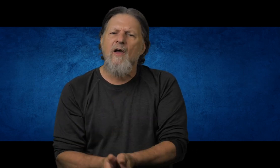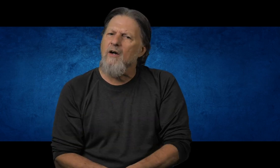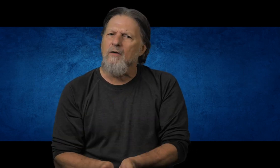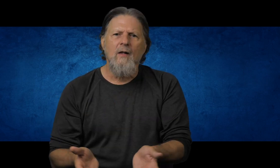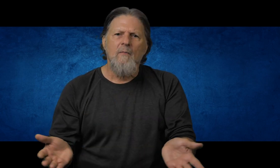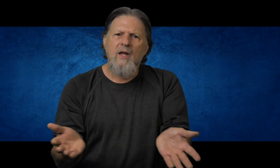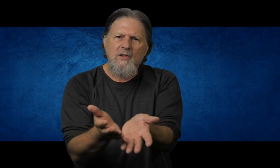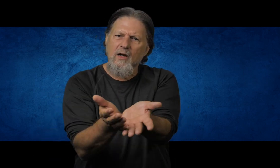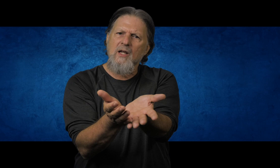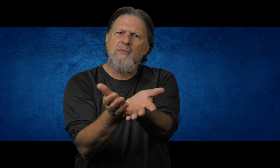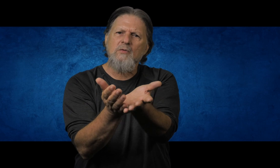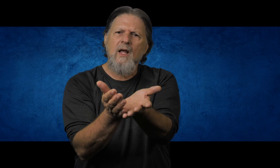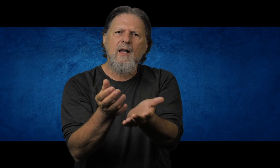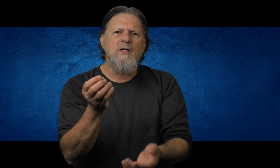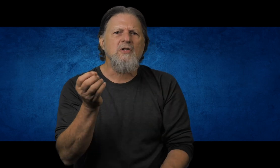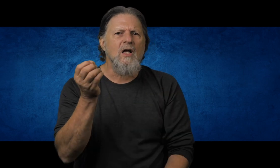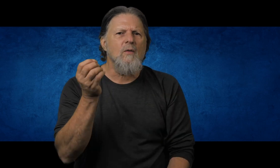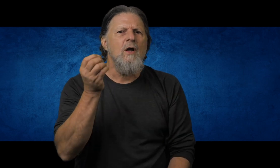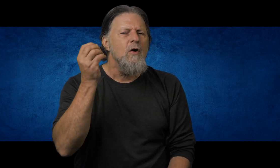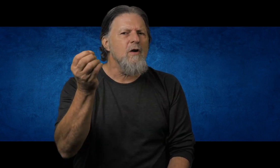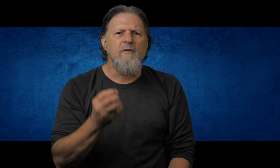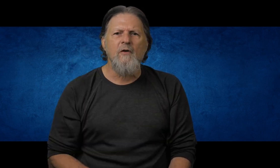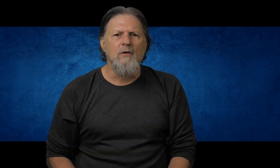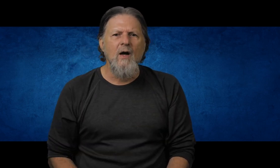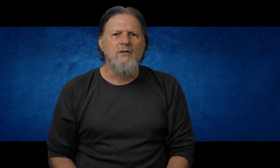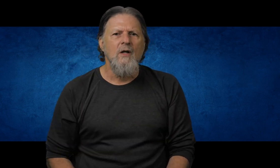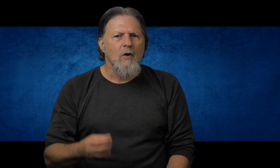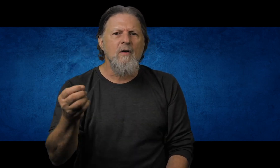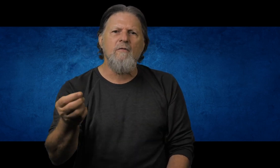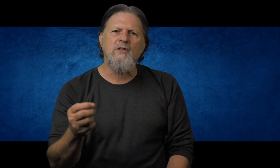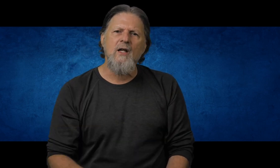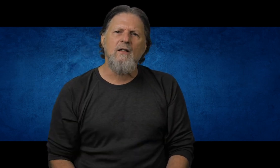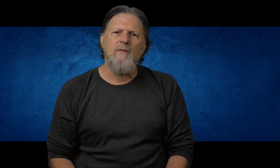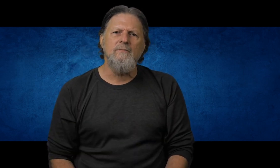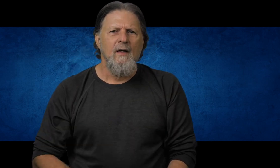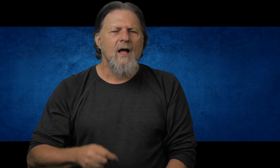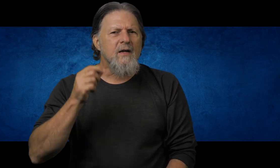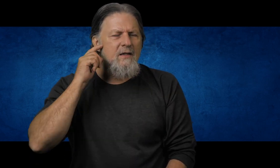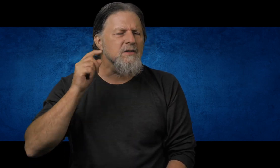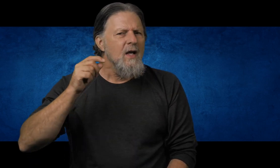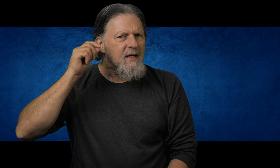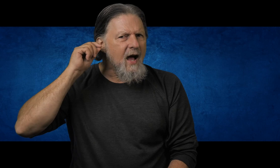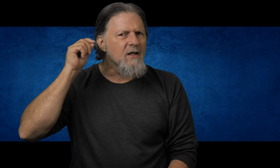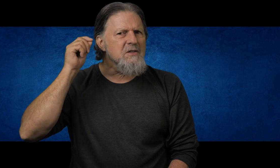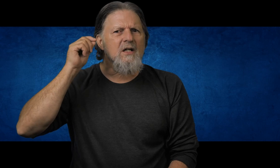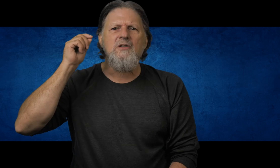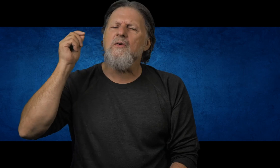fail, because our acceptance with God hinges on the one who never failed once, who never sinned. Now get this, God looks at us through